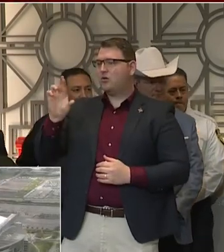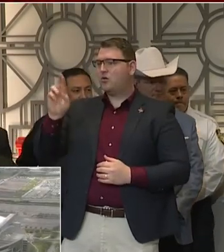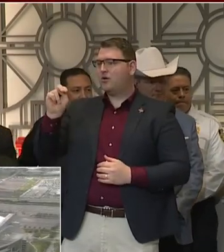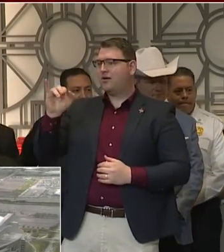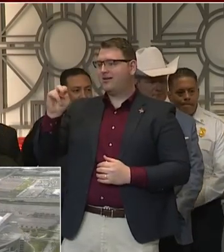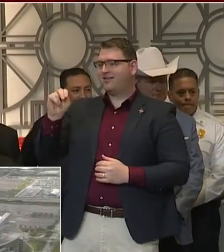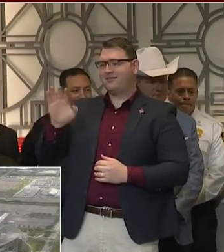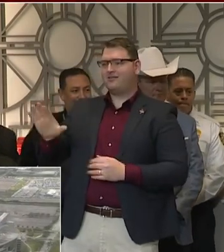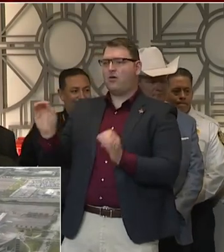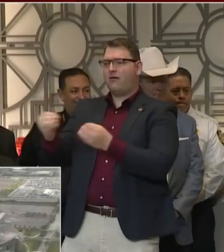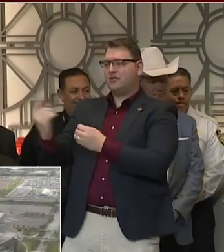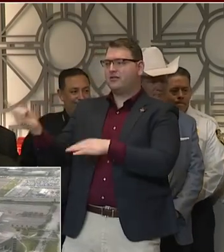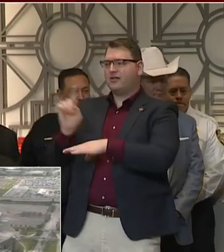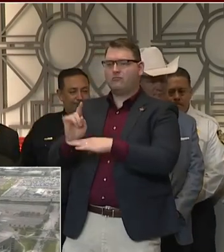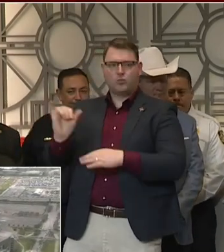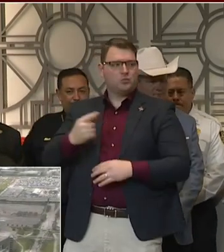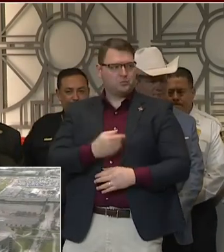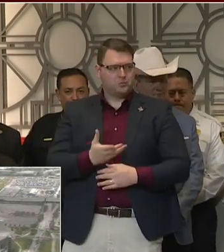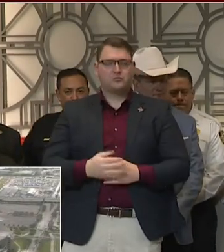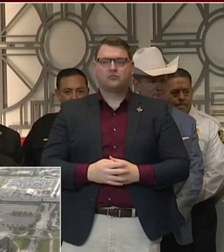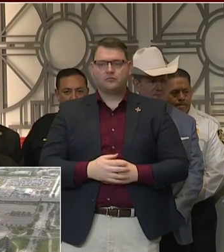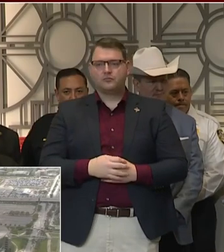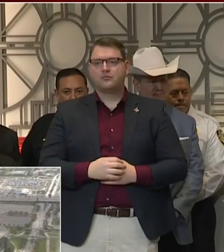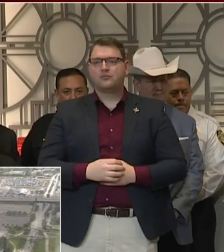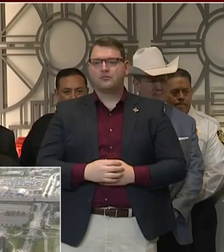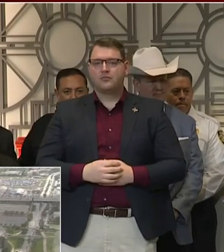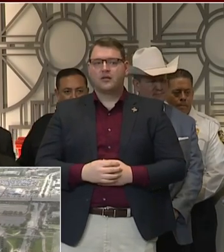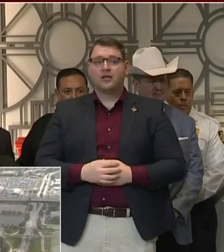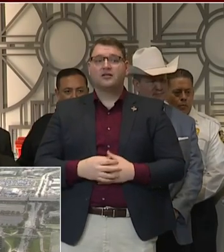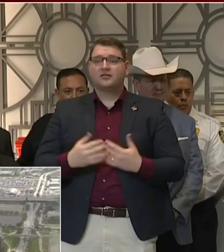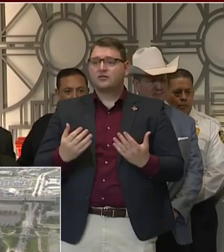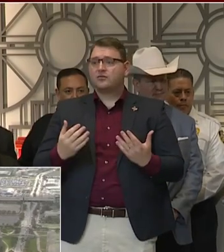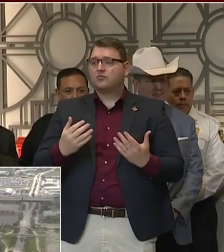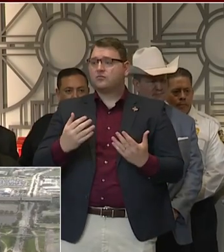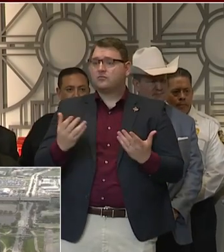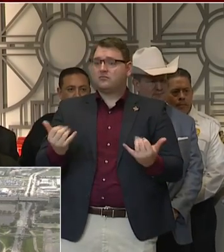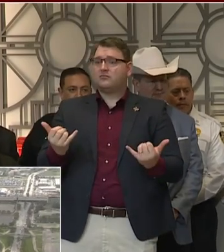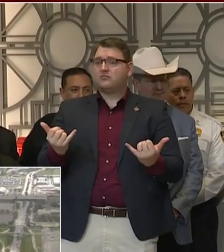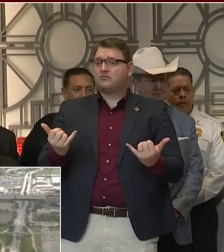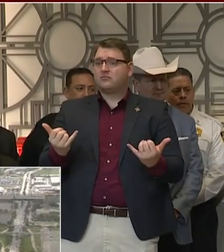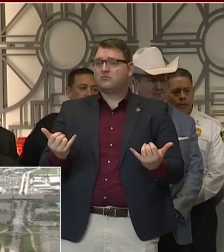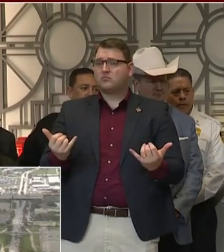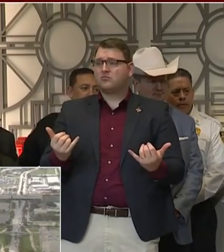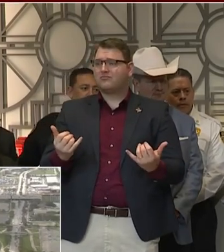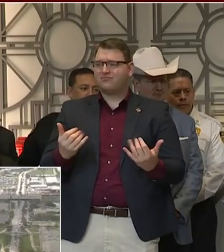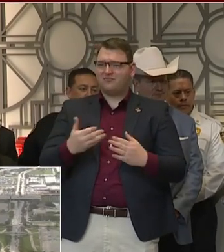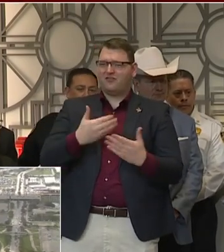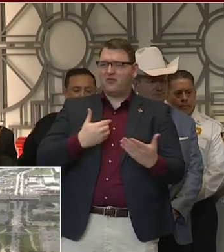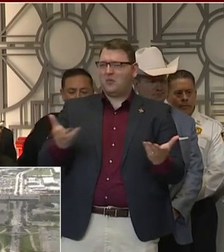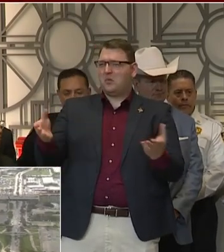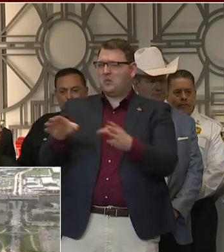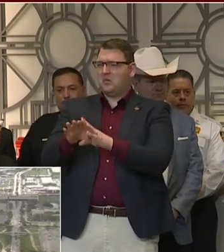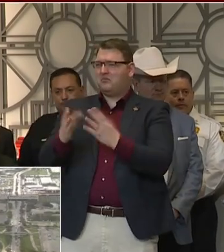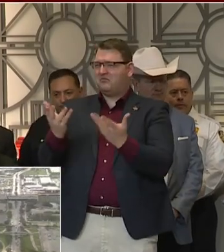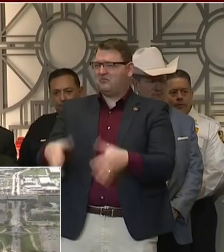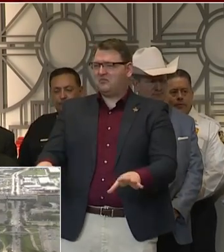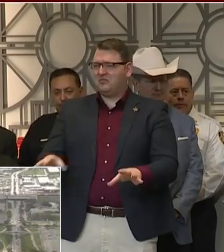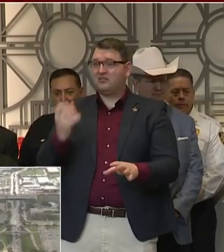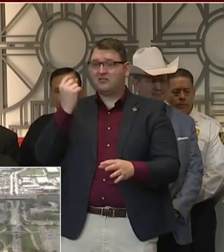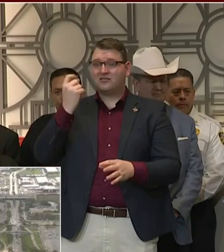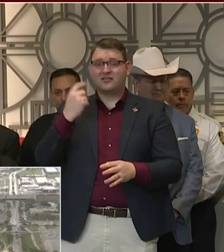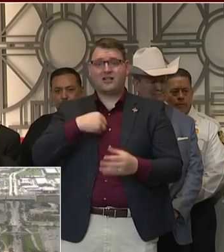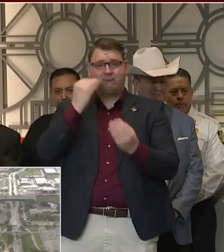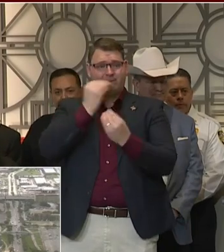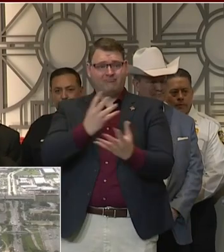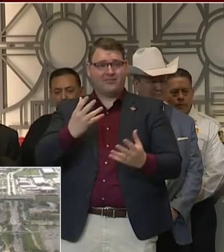just say, in closing, the Houston Livestock Show and Rodeo has been and continues to be an incredible,